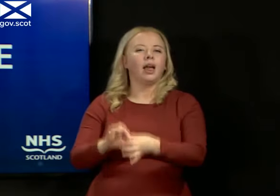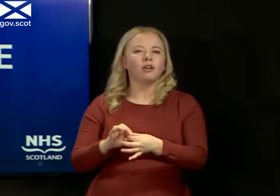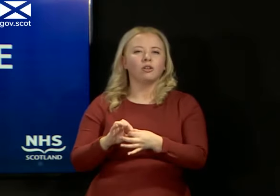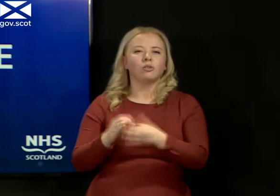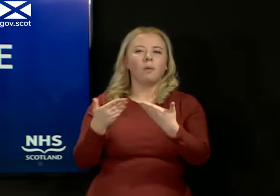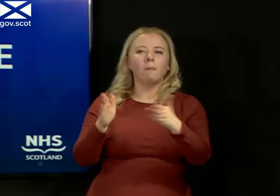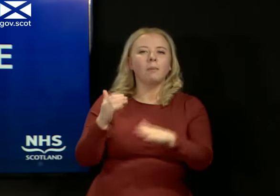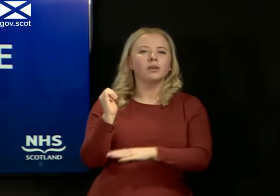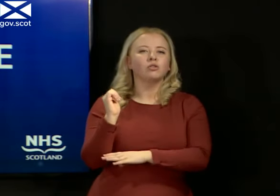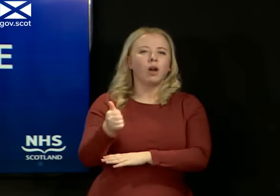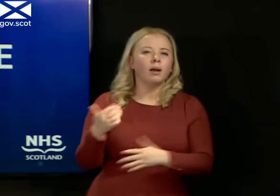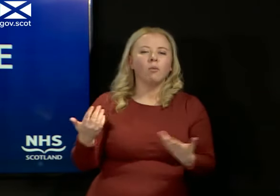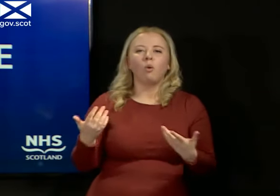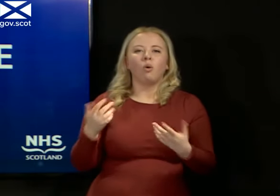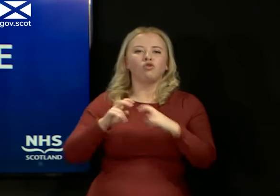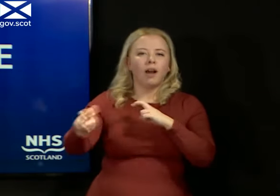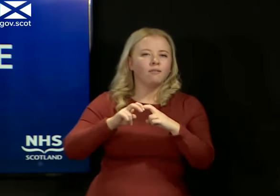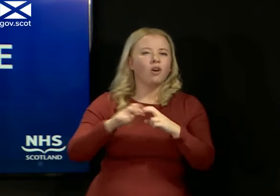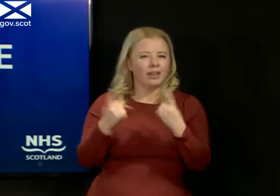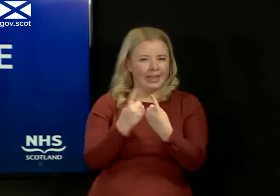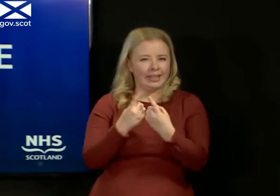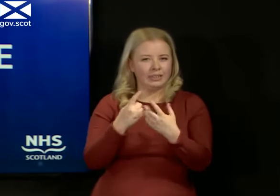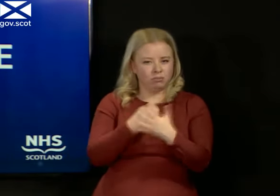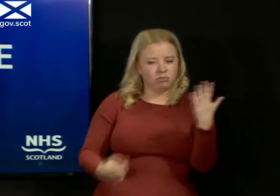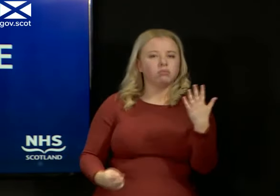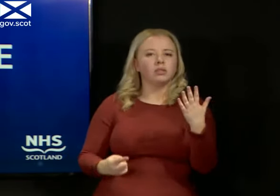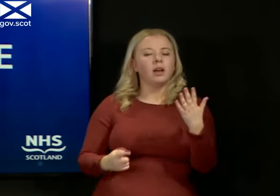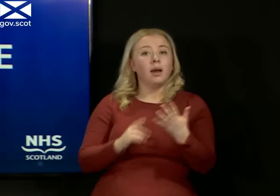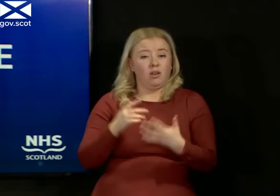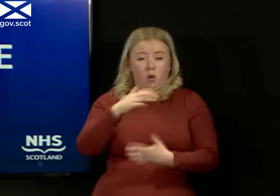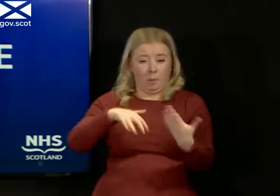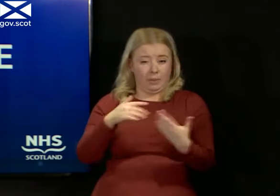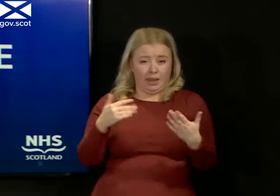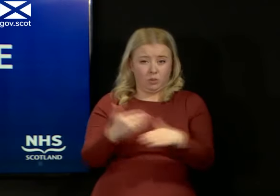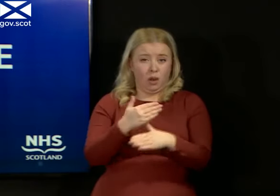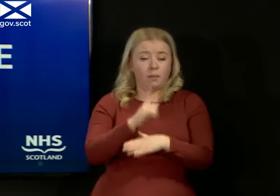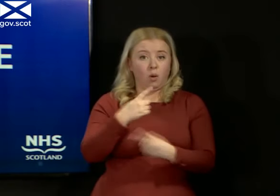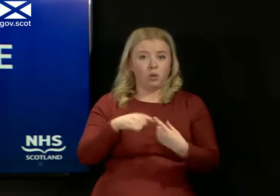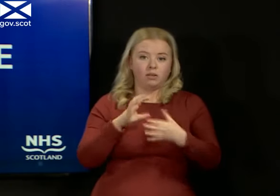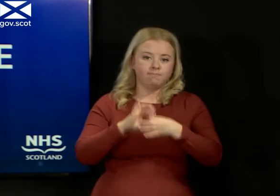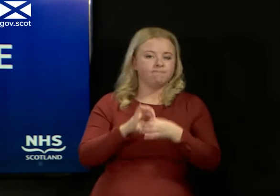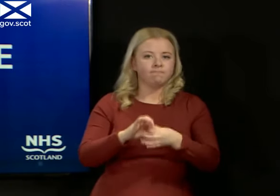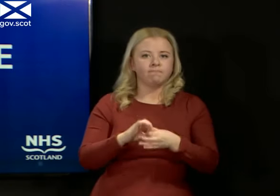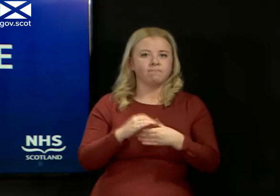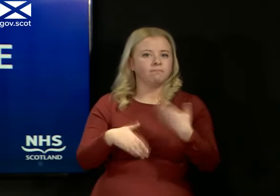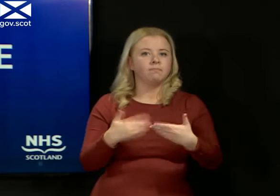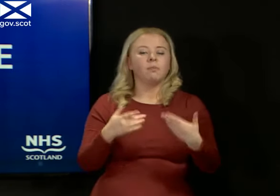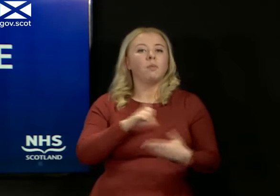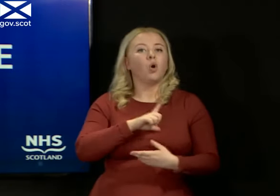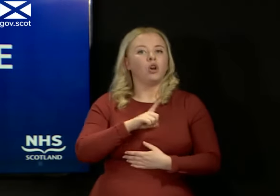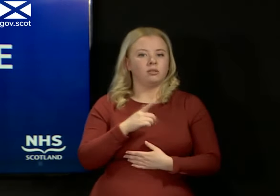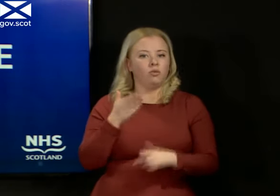travel. So it's a complex piece of work, but we are actively engaged in it because we do recognise